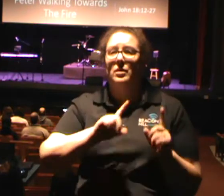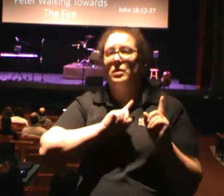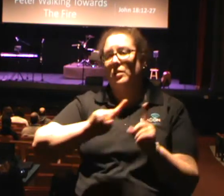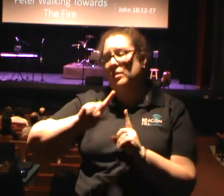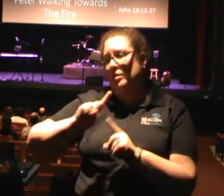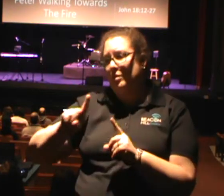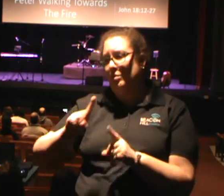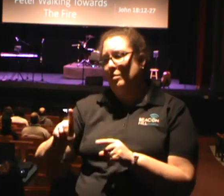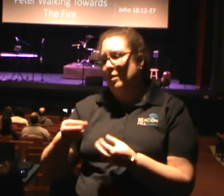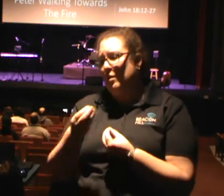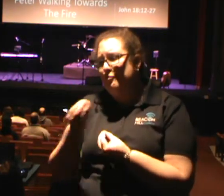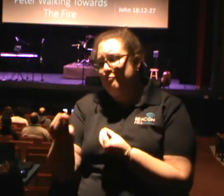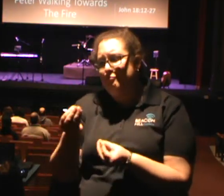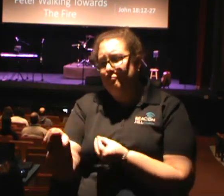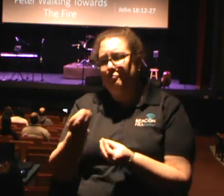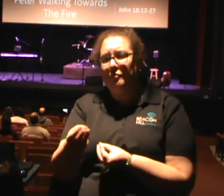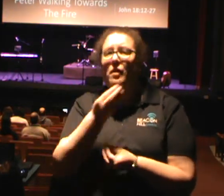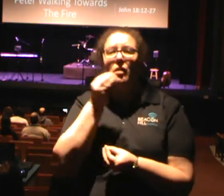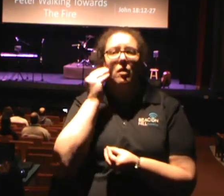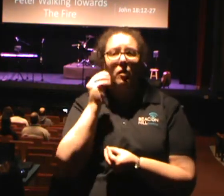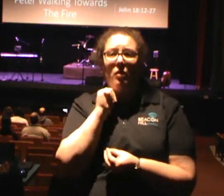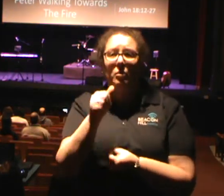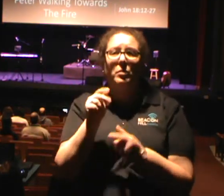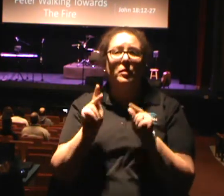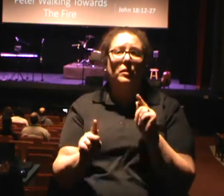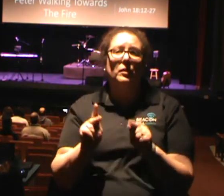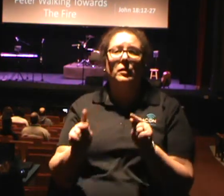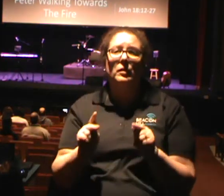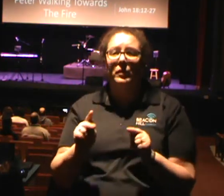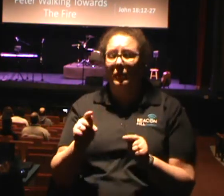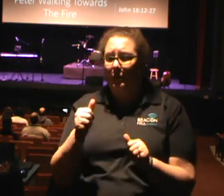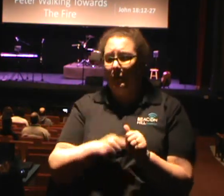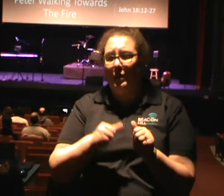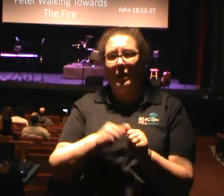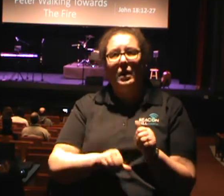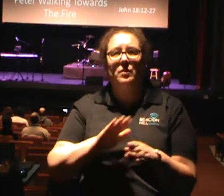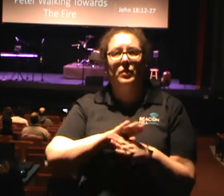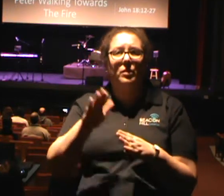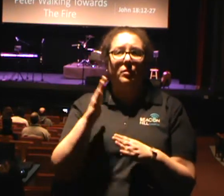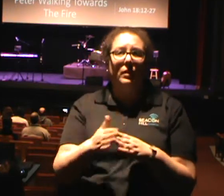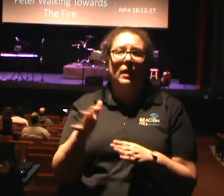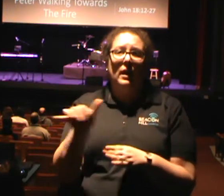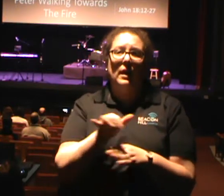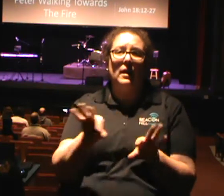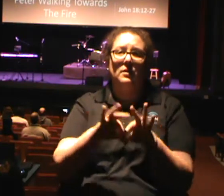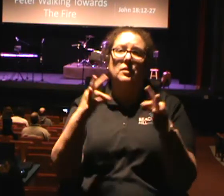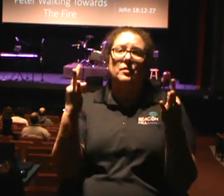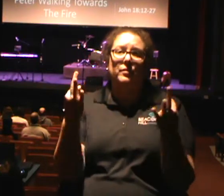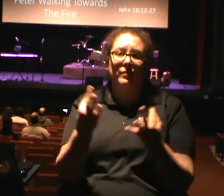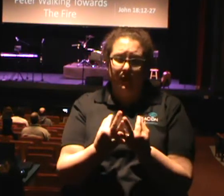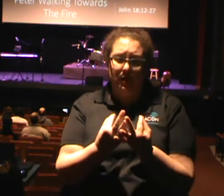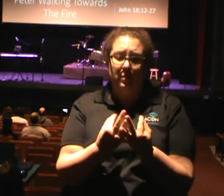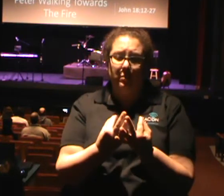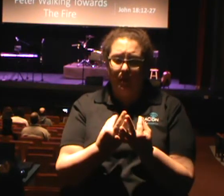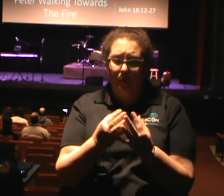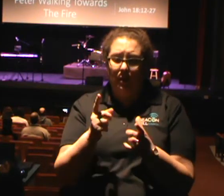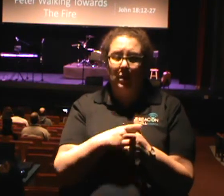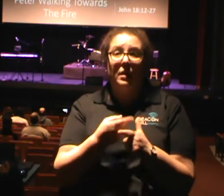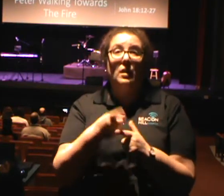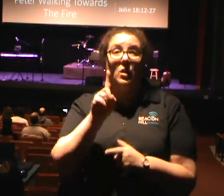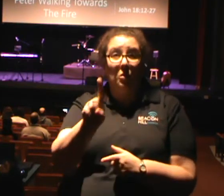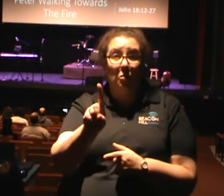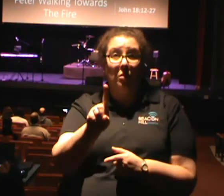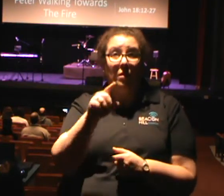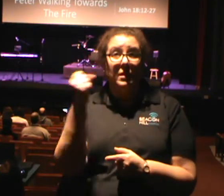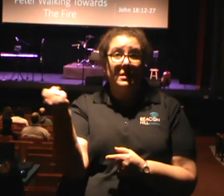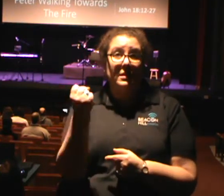Park and fed the homeless every single weekend. They did it as a family so the family could be together and yet one Saturday